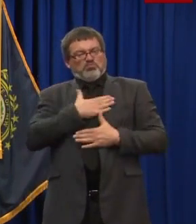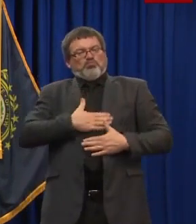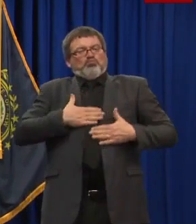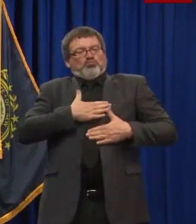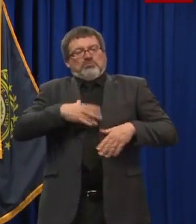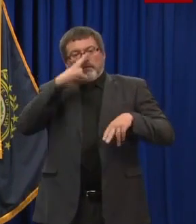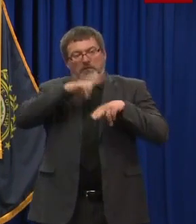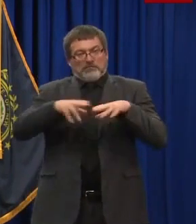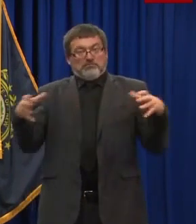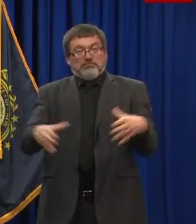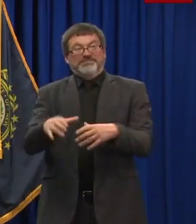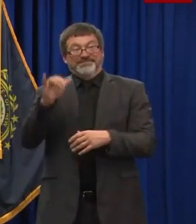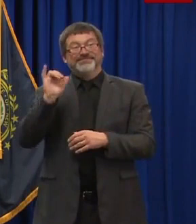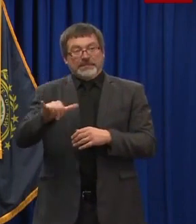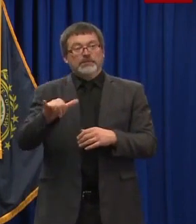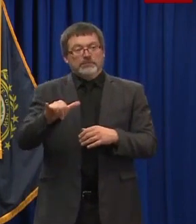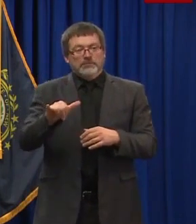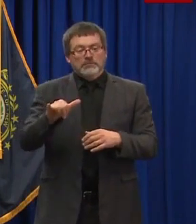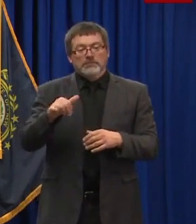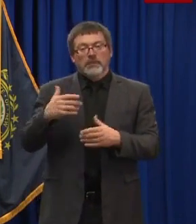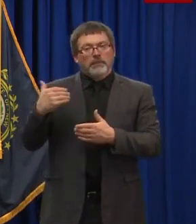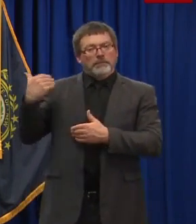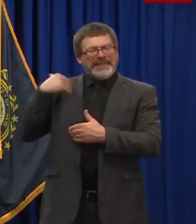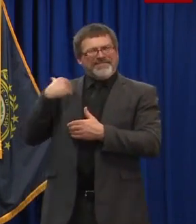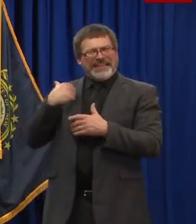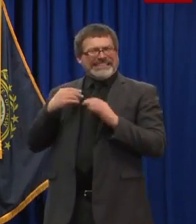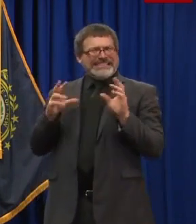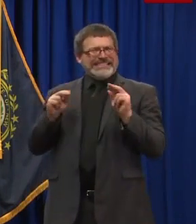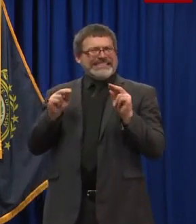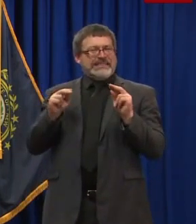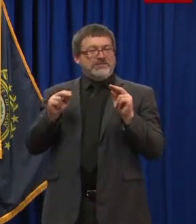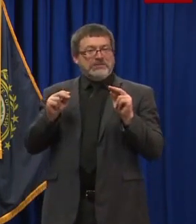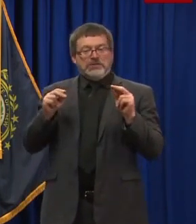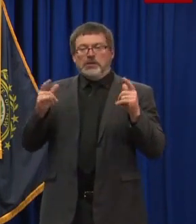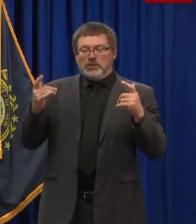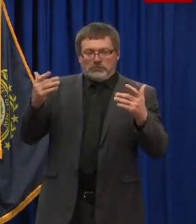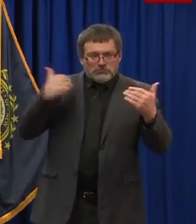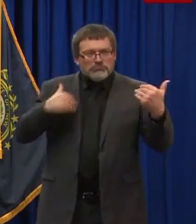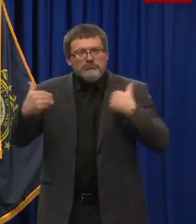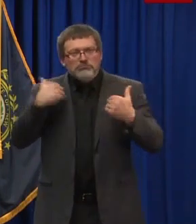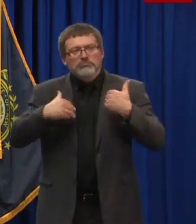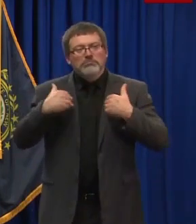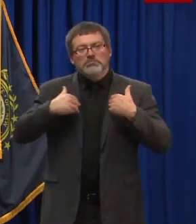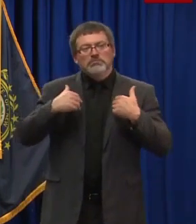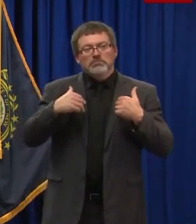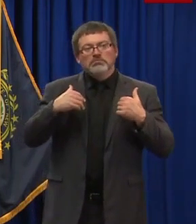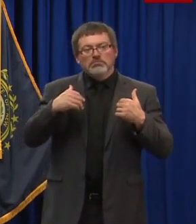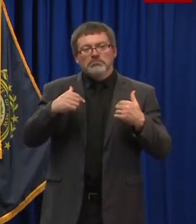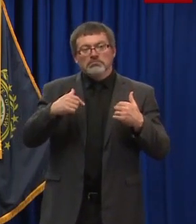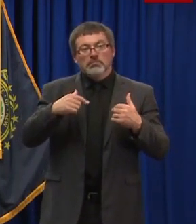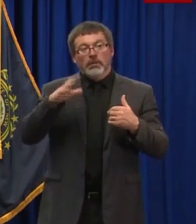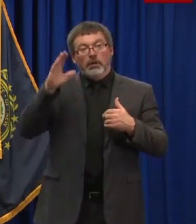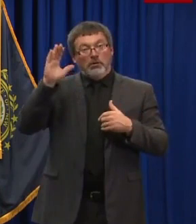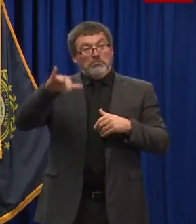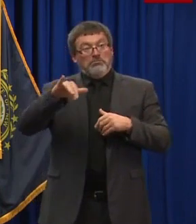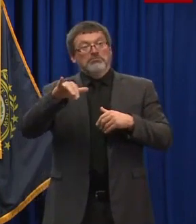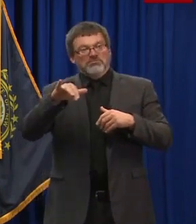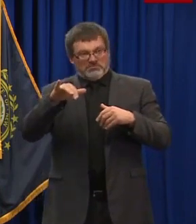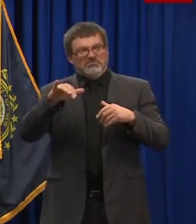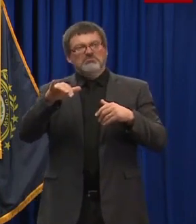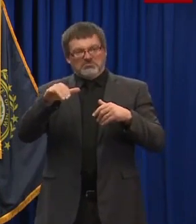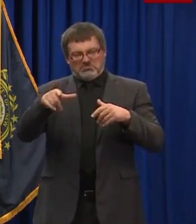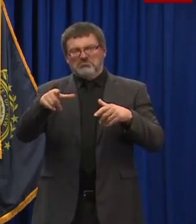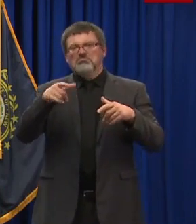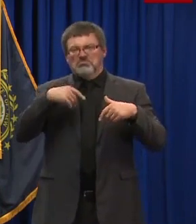question mark lately. We have had a few issues, but most racetracks will be able to open at 50% capacity.